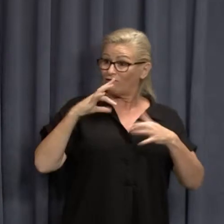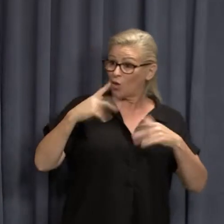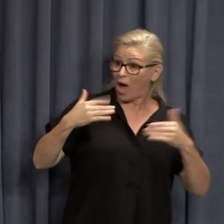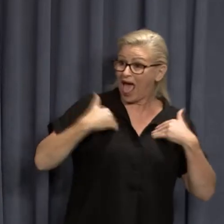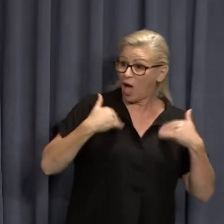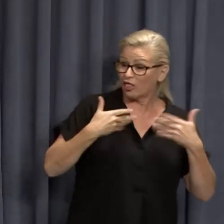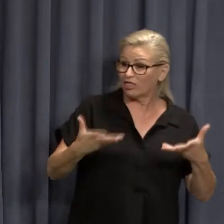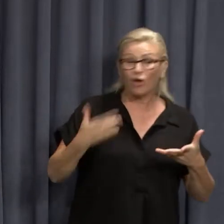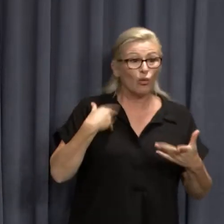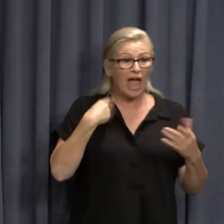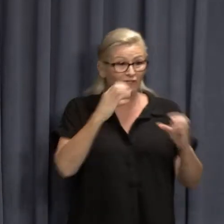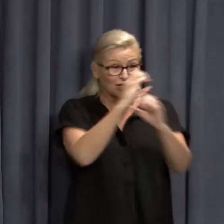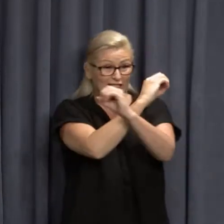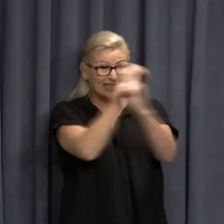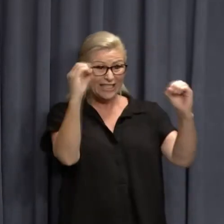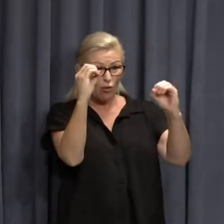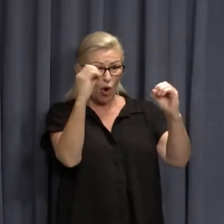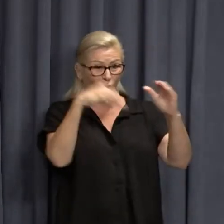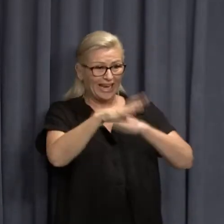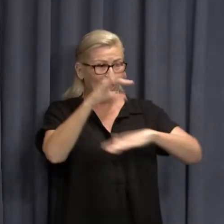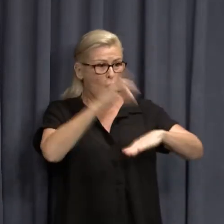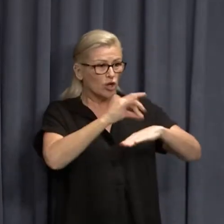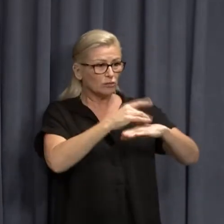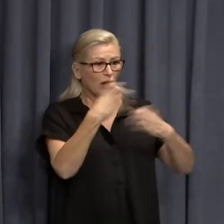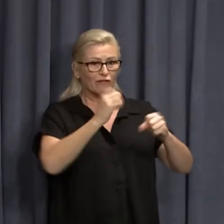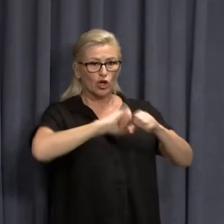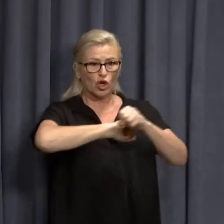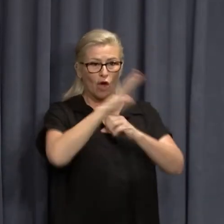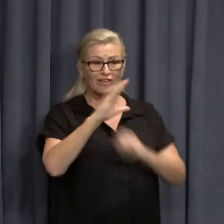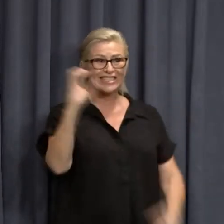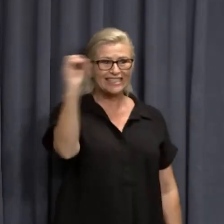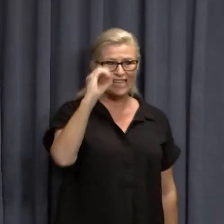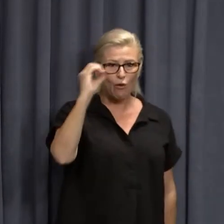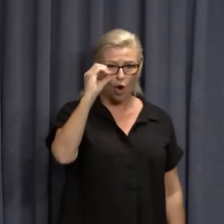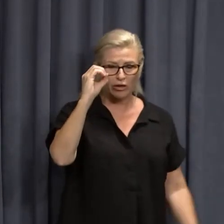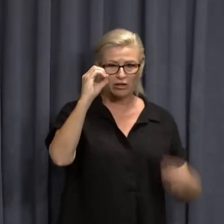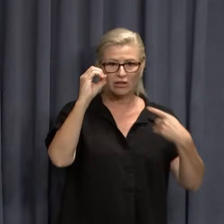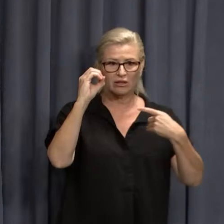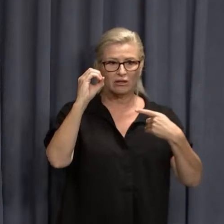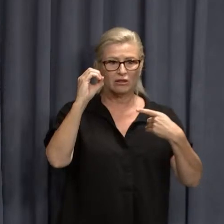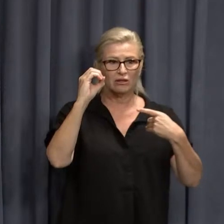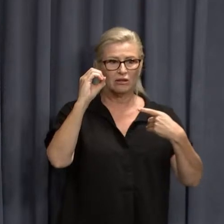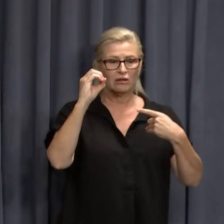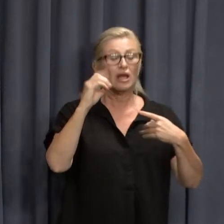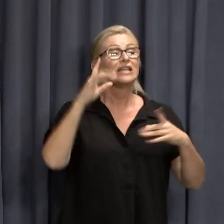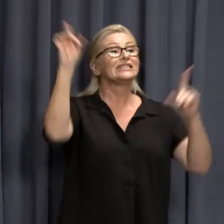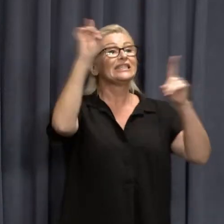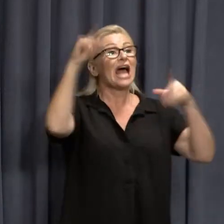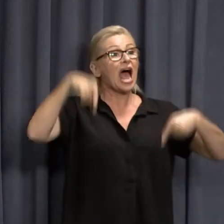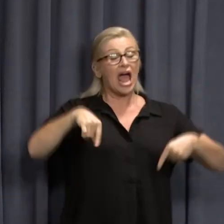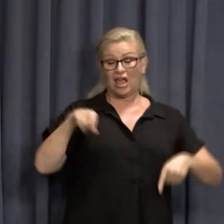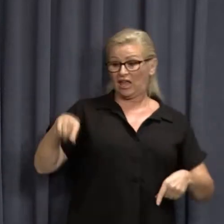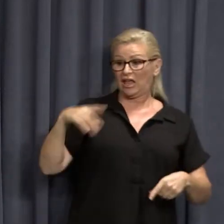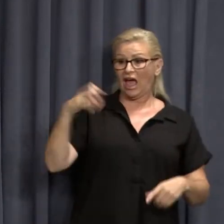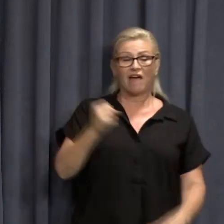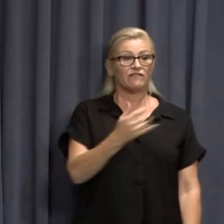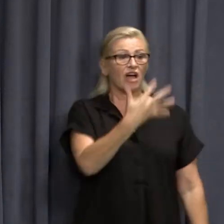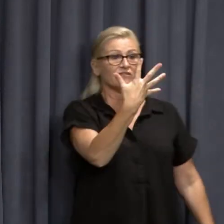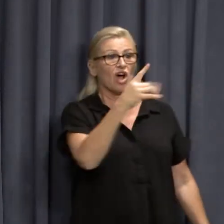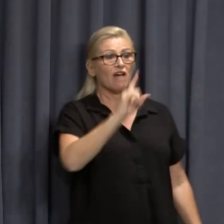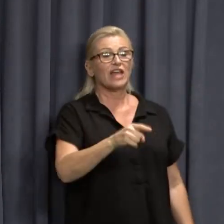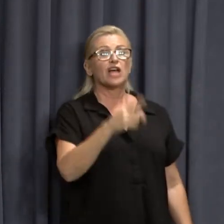we have no one in hospital with COVID today in Western Australia. They have what over there today, they have 5